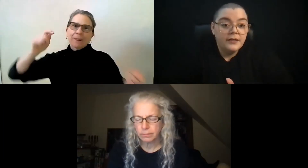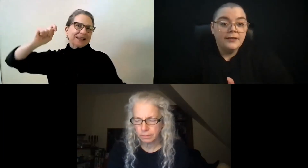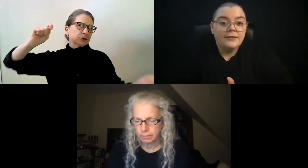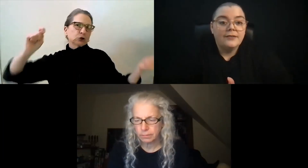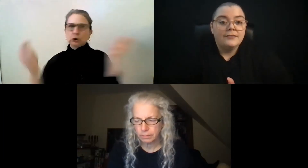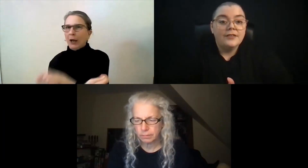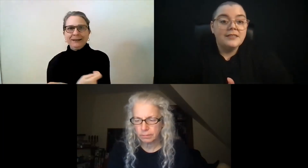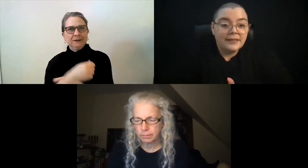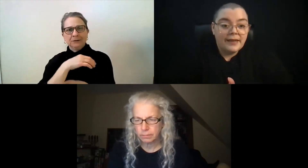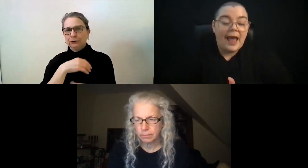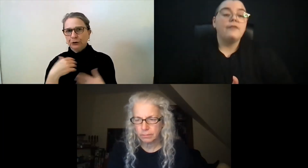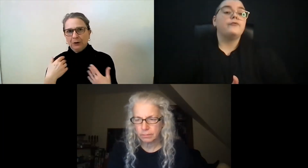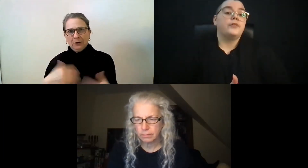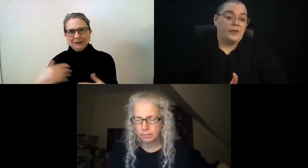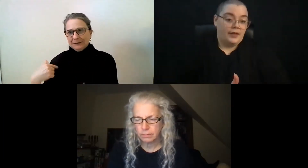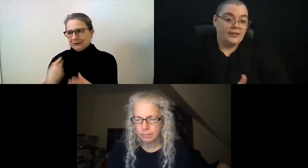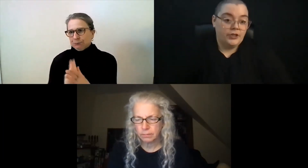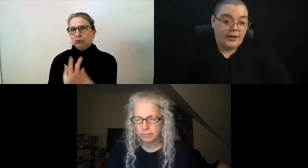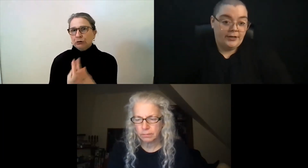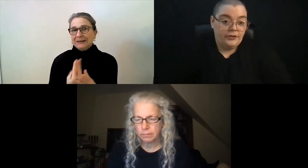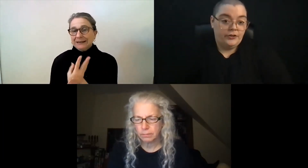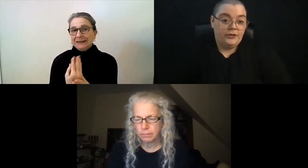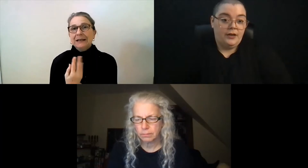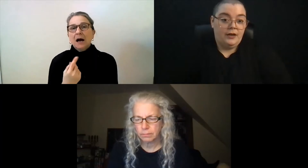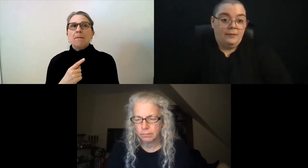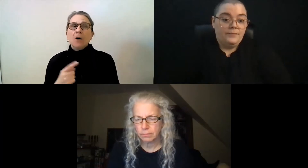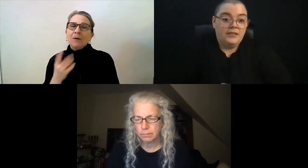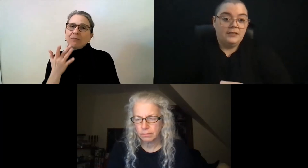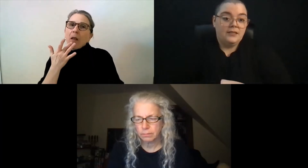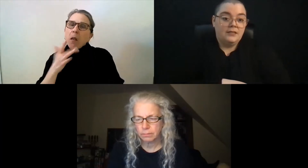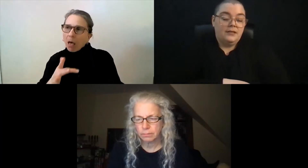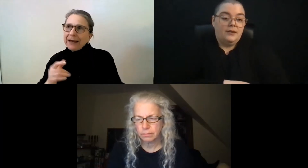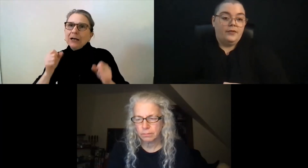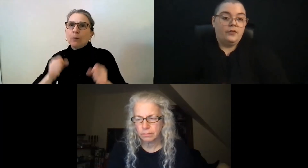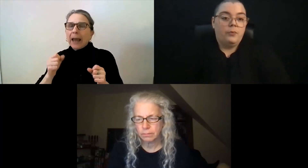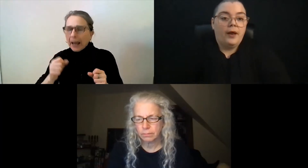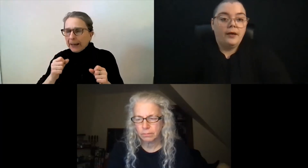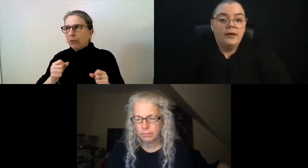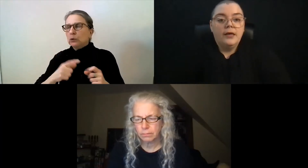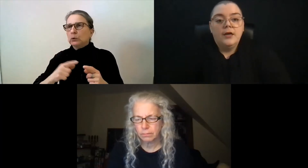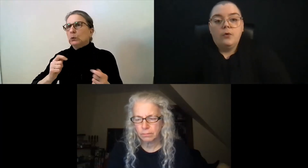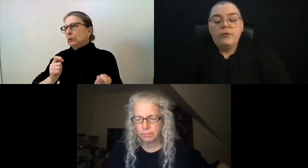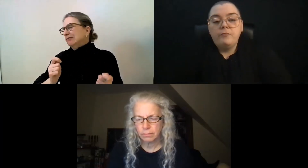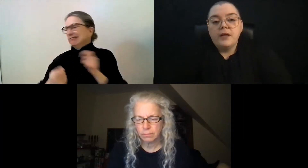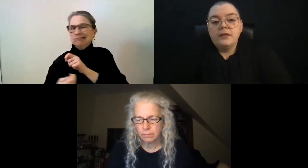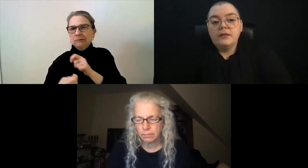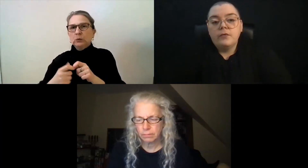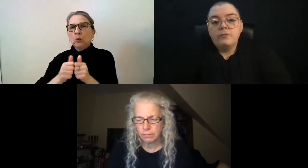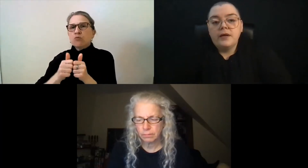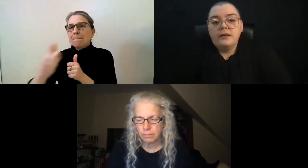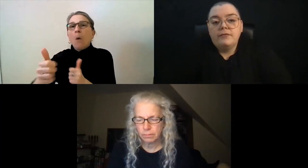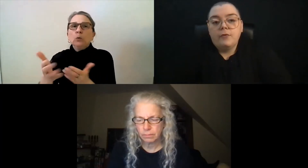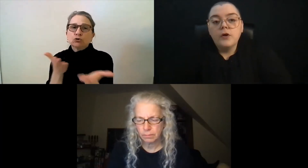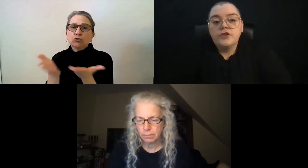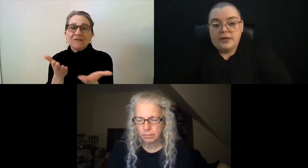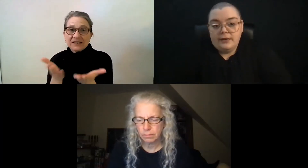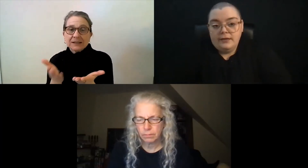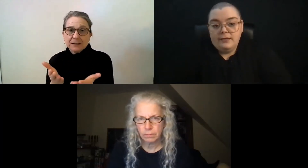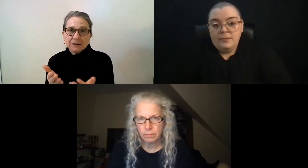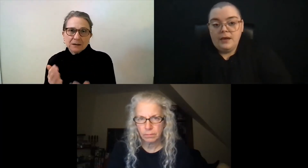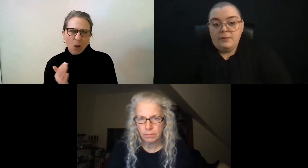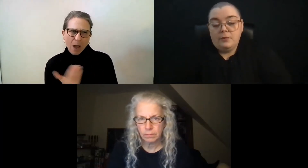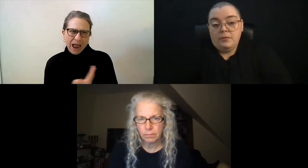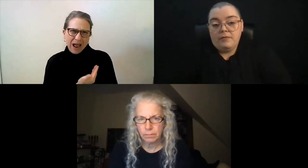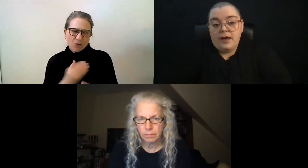recently, everything has changed since, you know, the spring. We've been, we've been fortunate